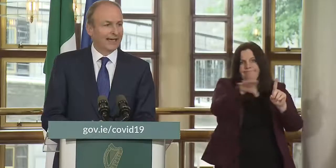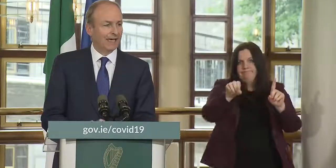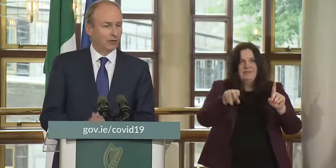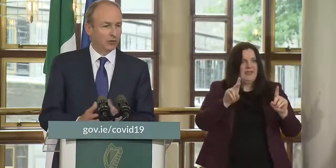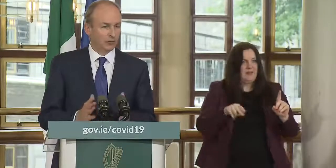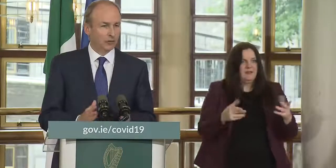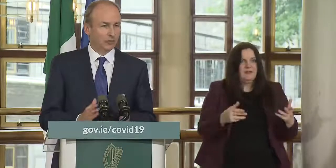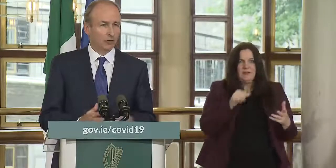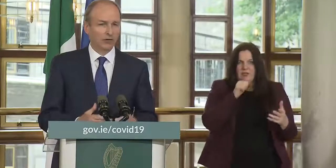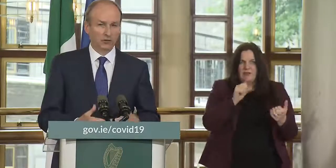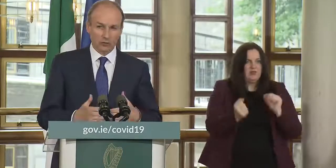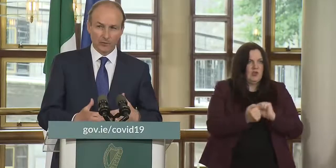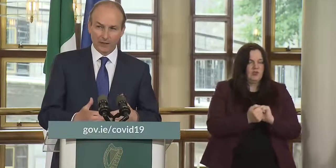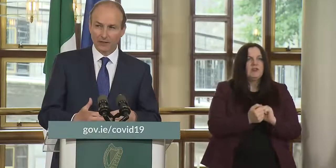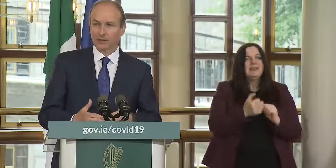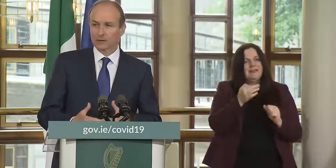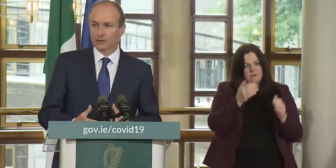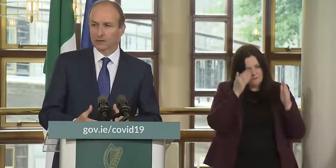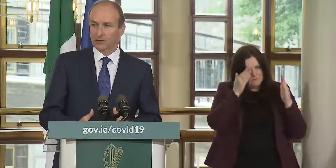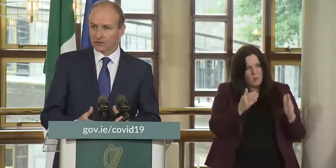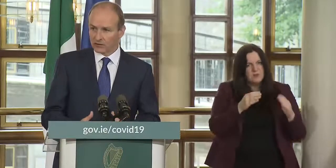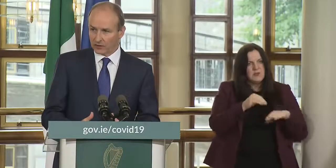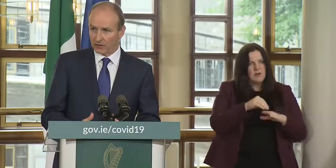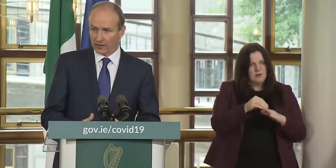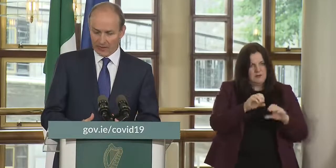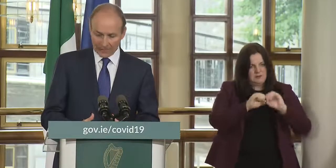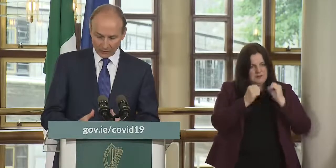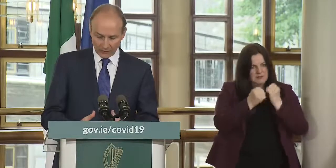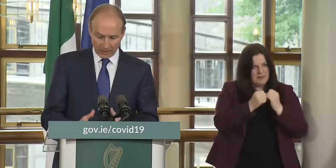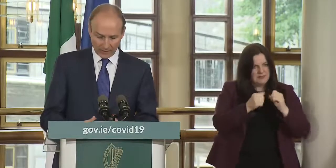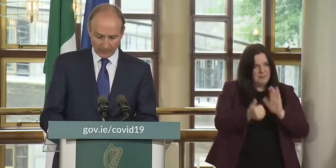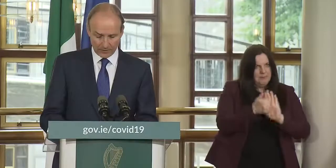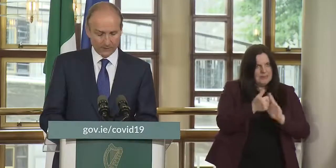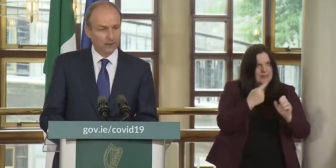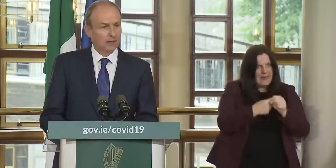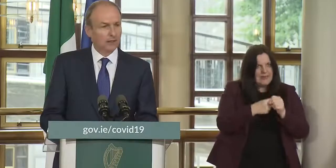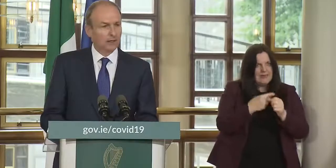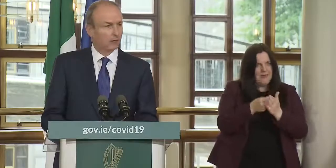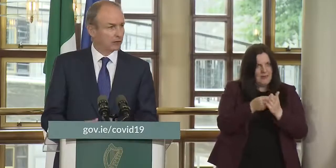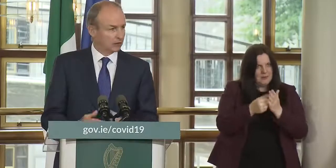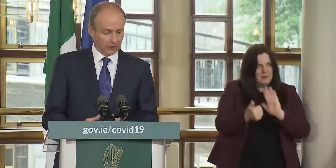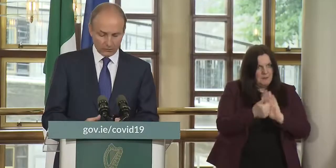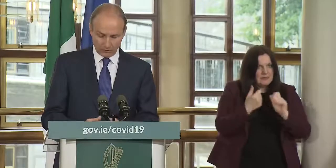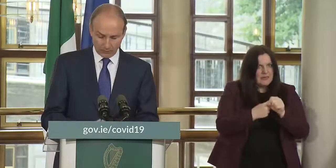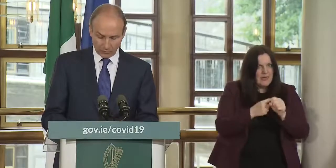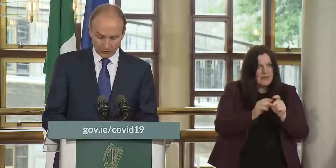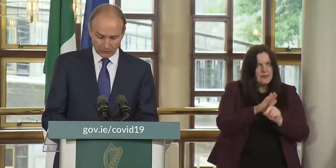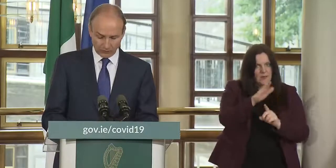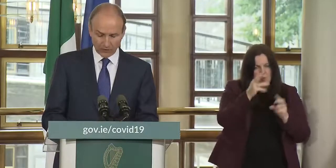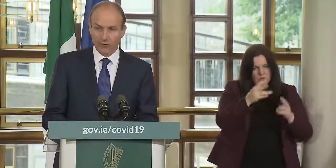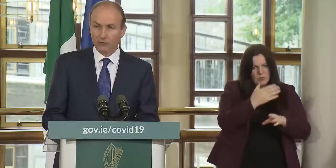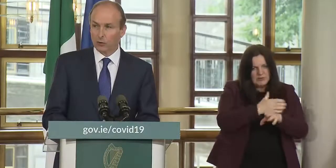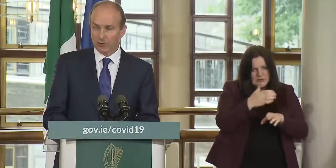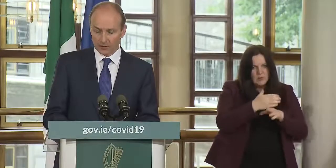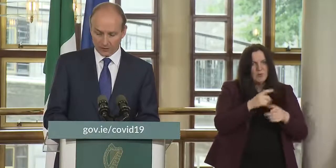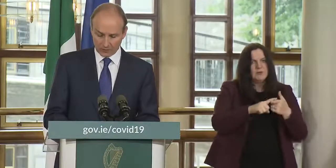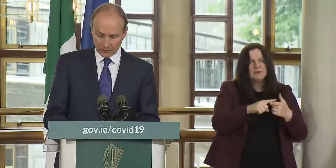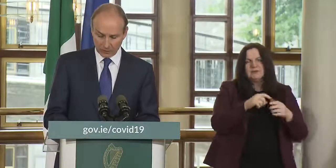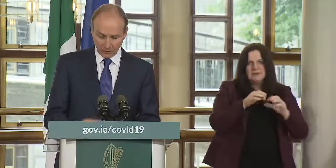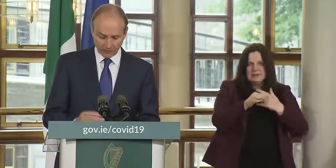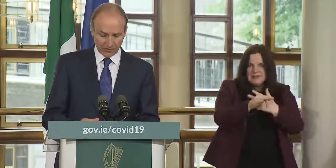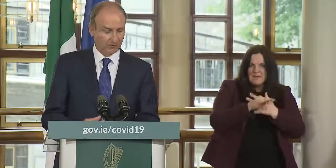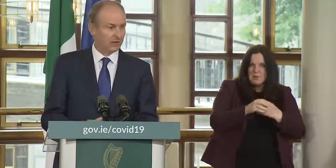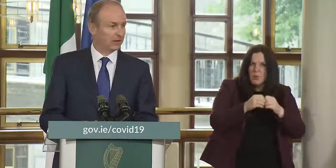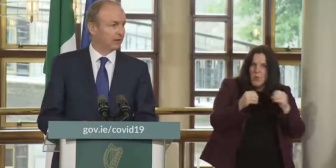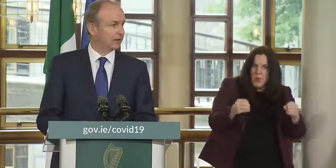and if we are to keep the focus on rebuilding our society and our economy and if we to continue the process of safely reopening the